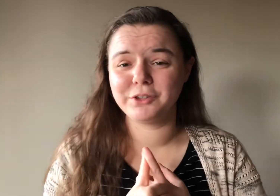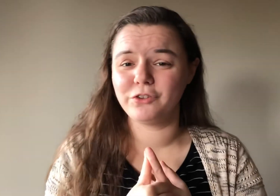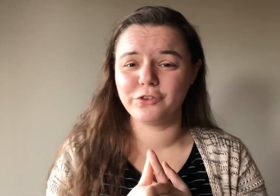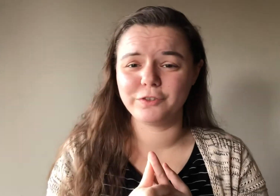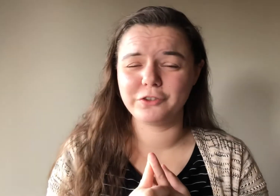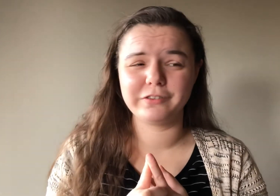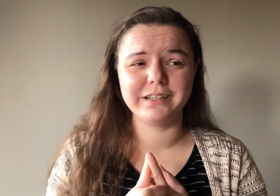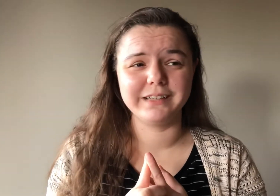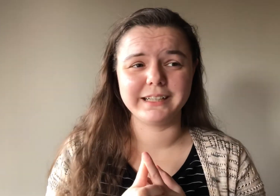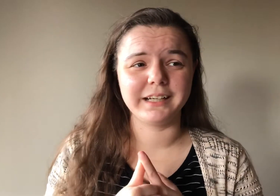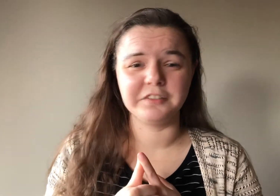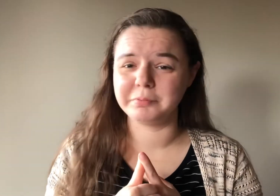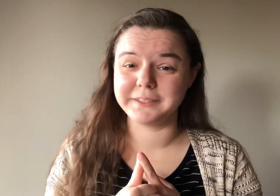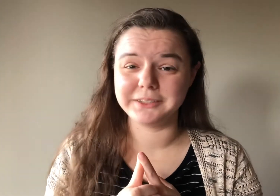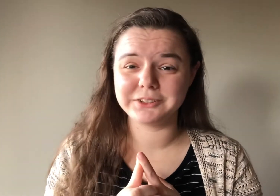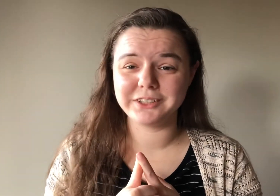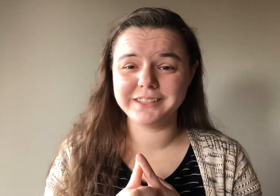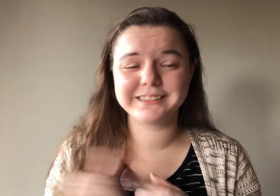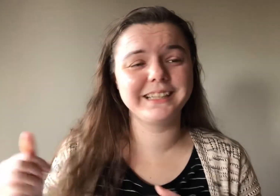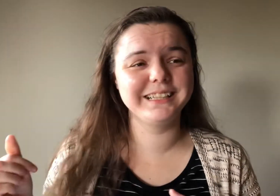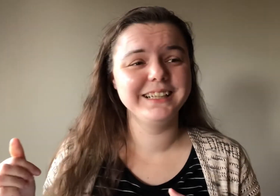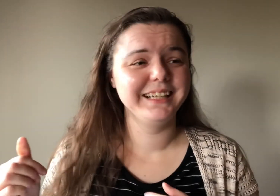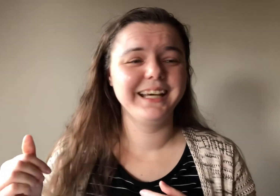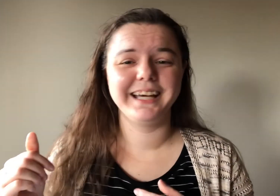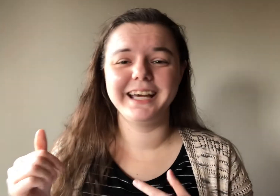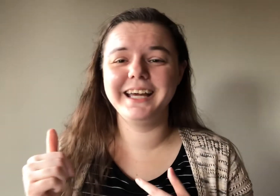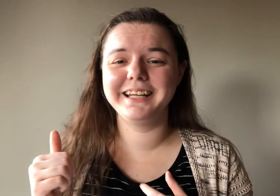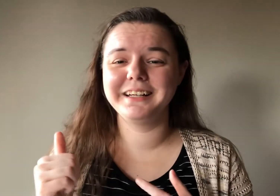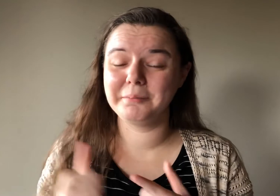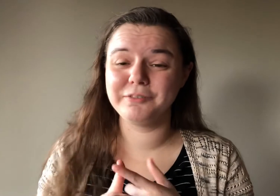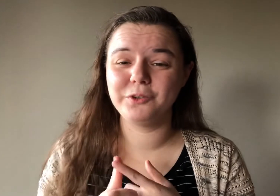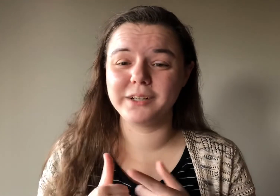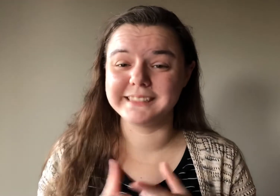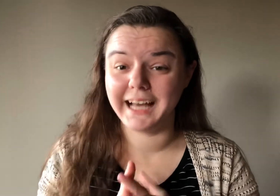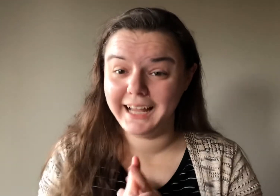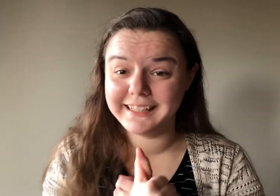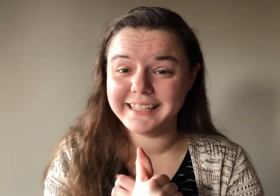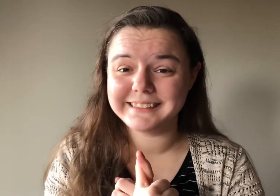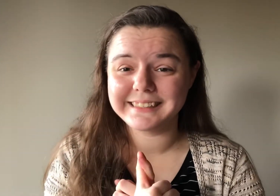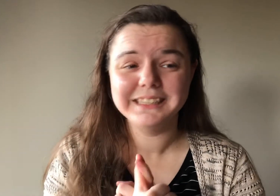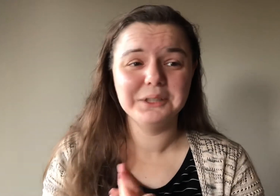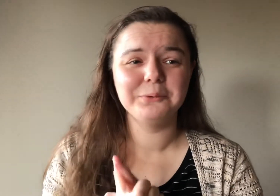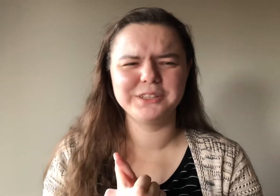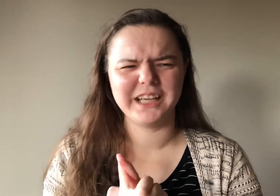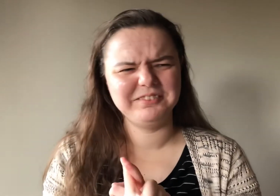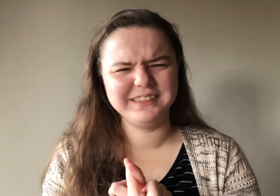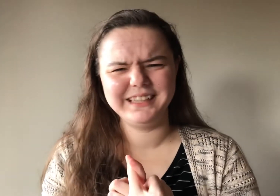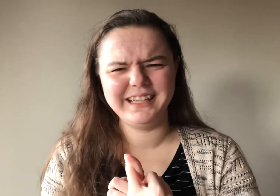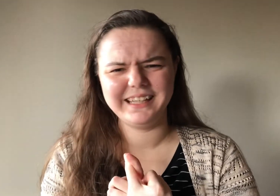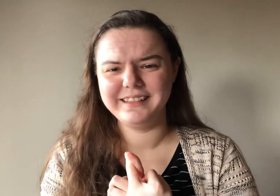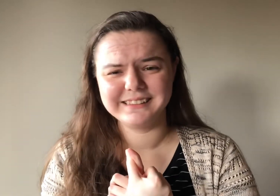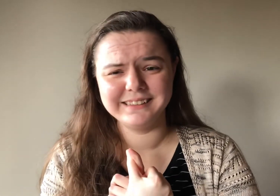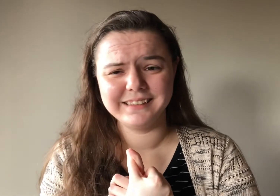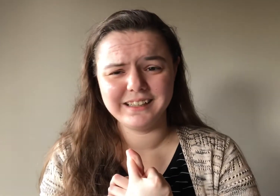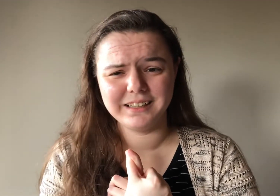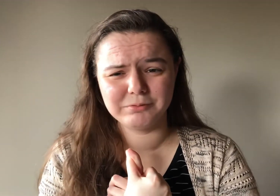because those first three are, like, kind of prettier songs. And number four is Highlight, which I feel like isn't a